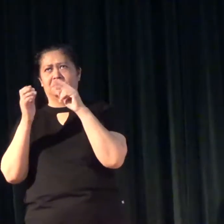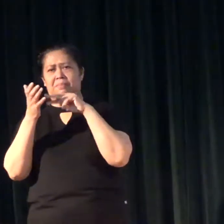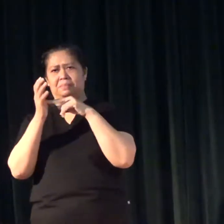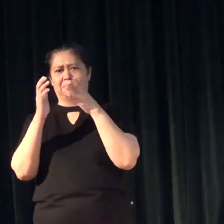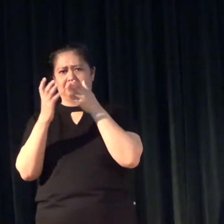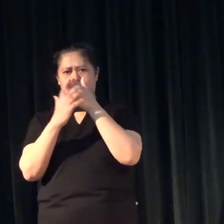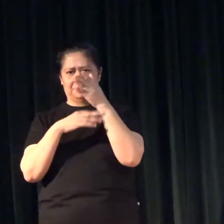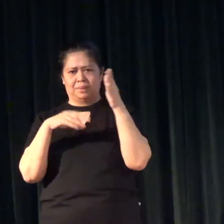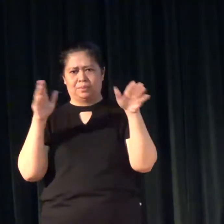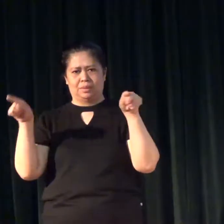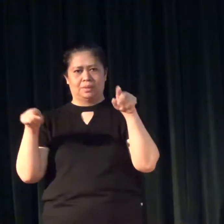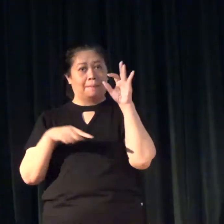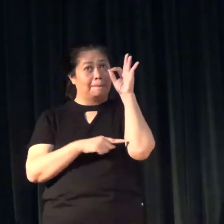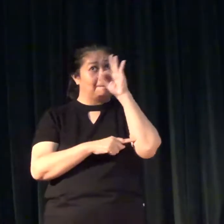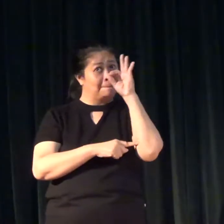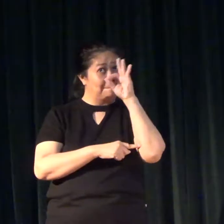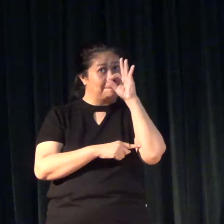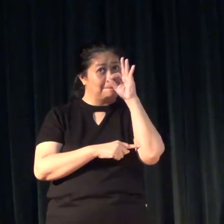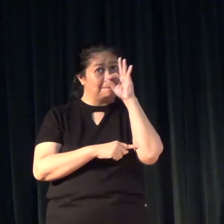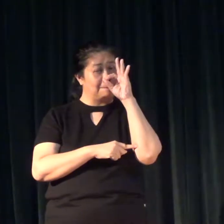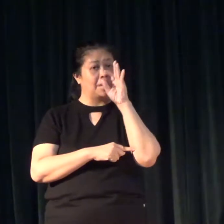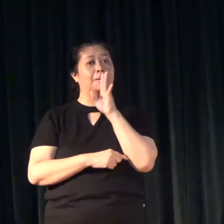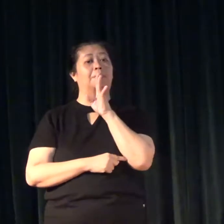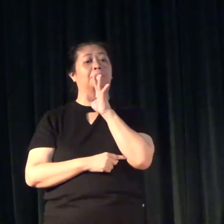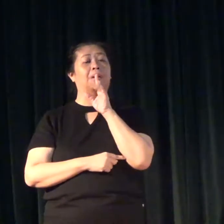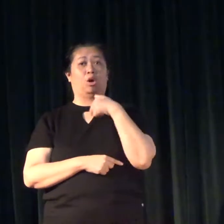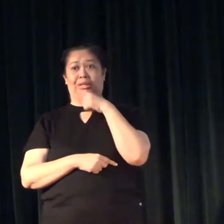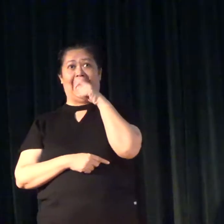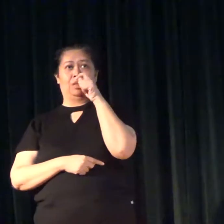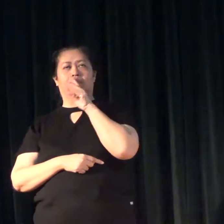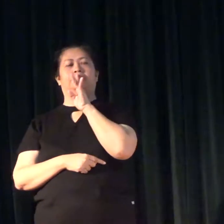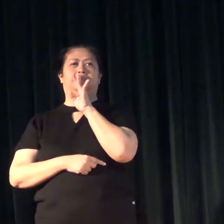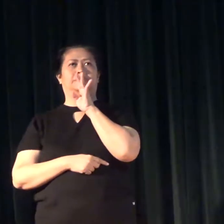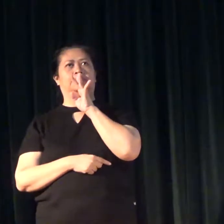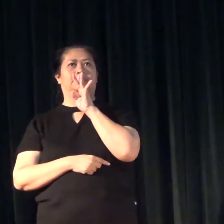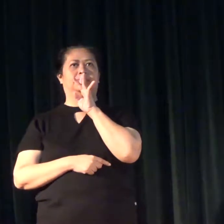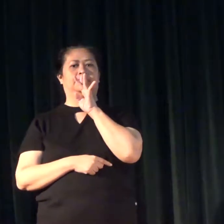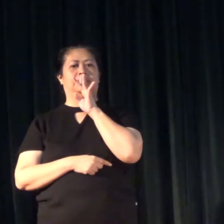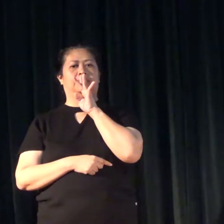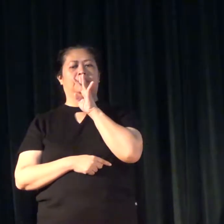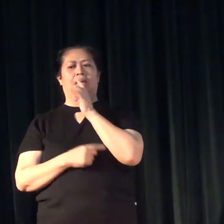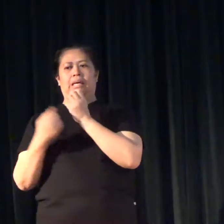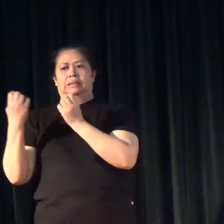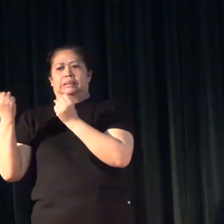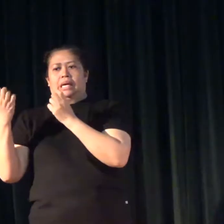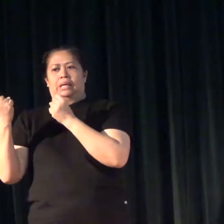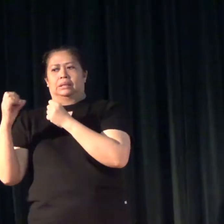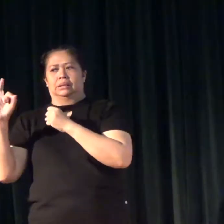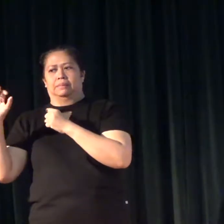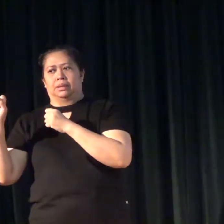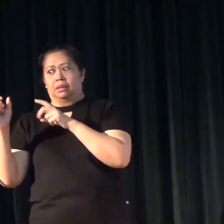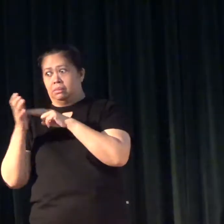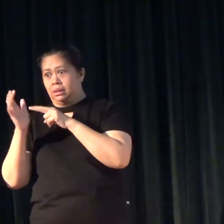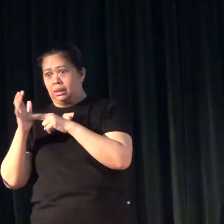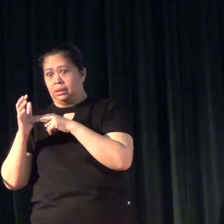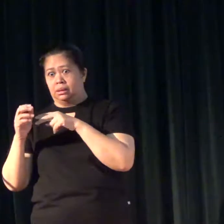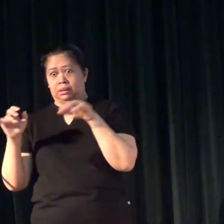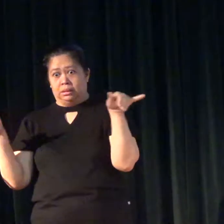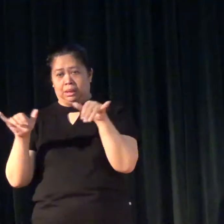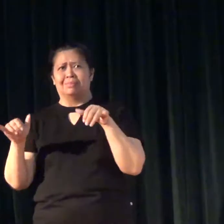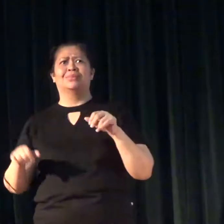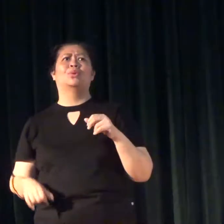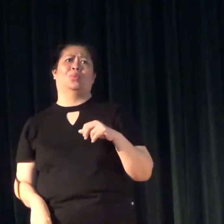Pilipino, that means sinasalita ko, at ang wika masenas, then you are in trouble.